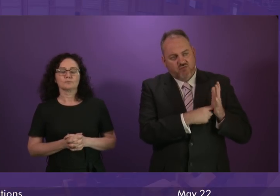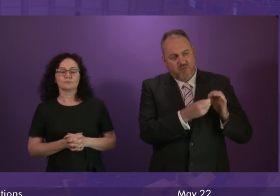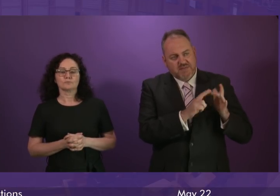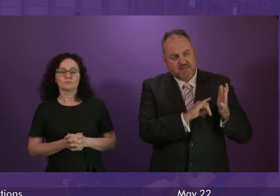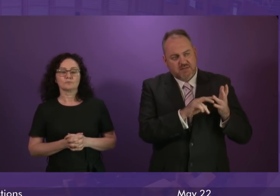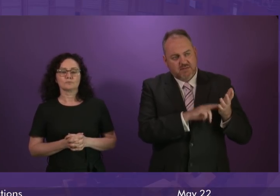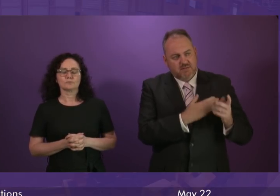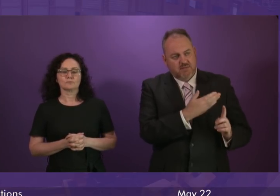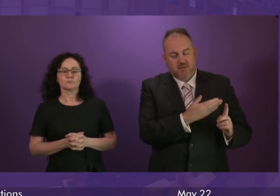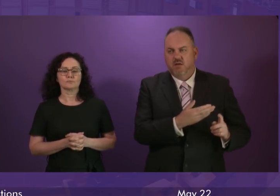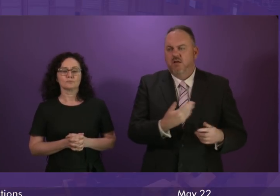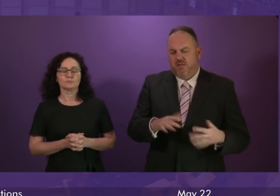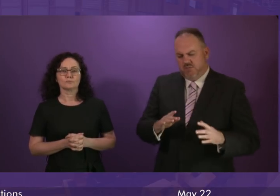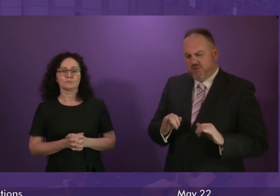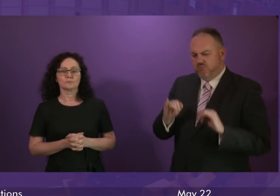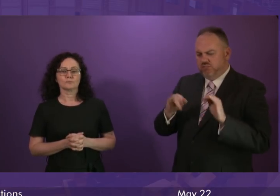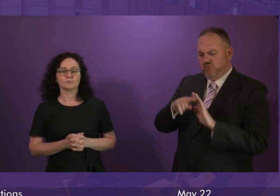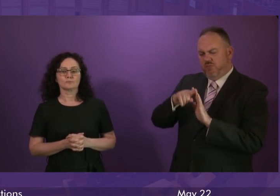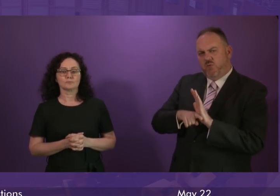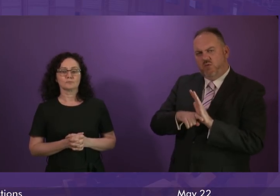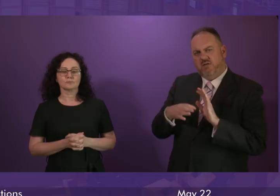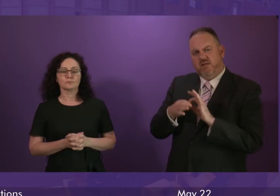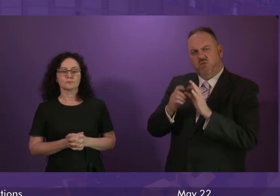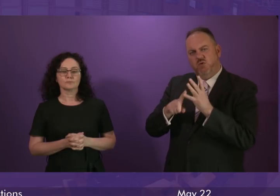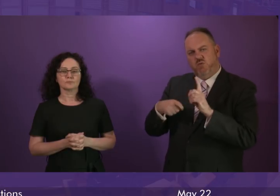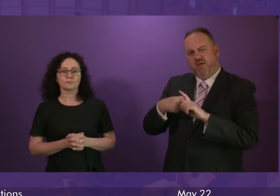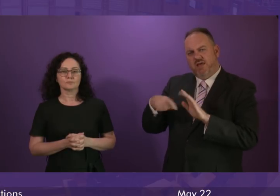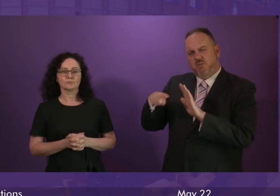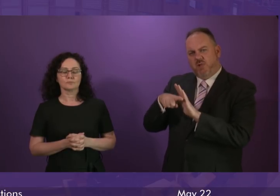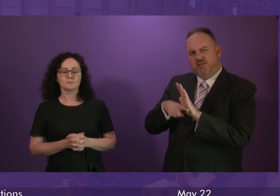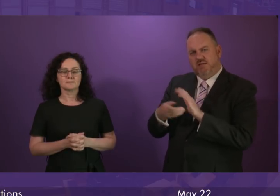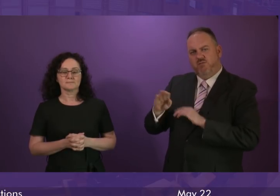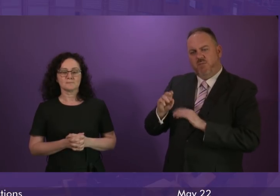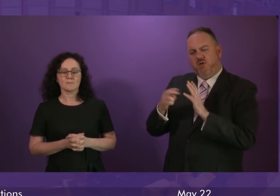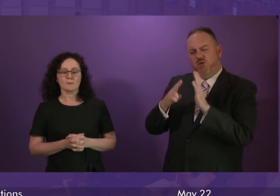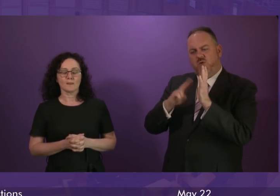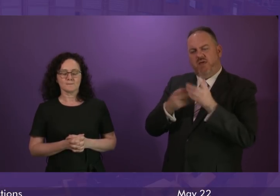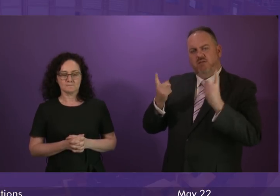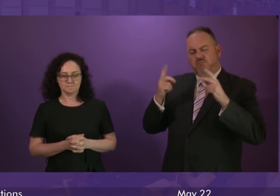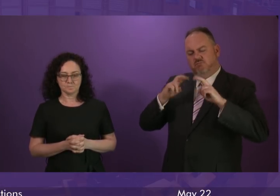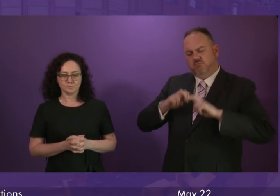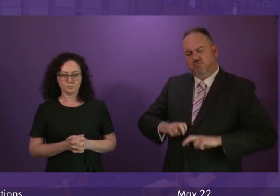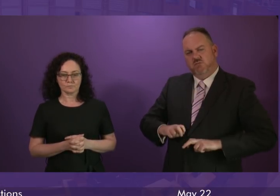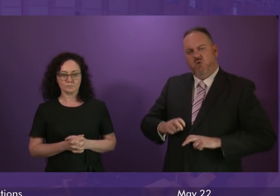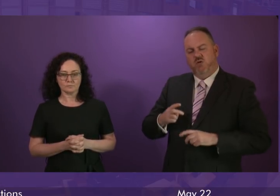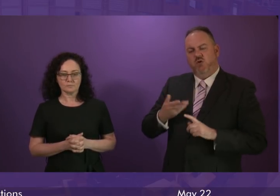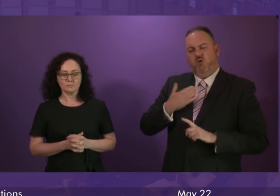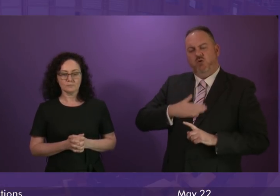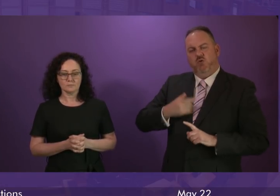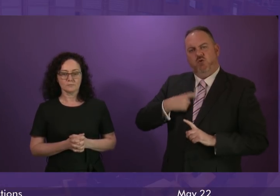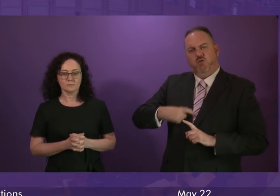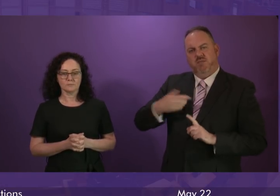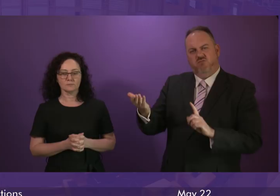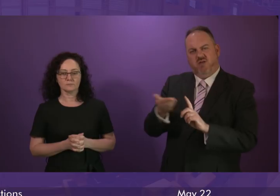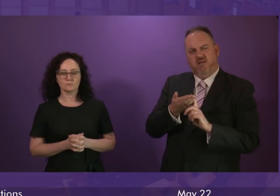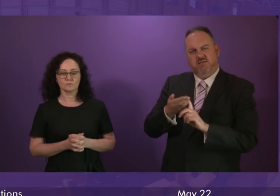Today's damning report on UK government policy was published by the UN Special Rapporteur on Extreme Poverty and Human Rights which